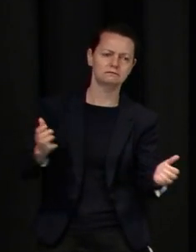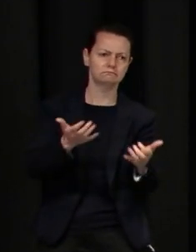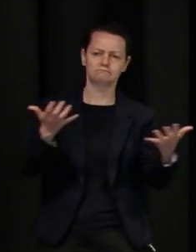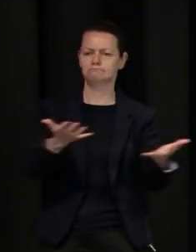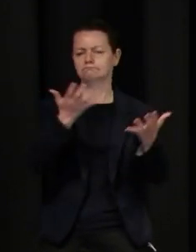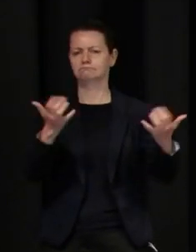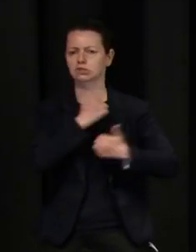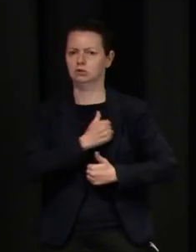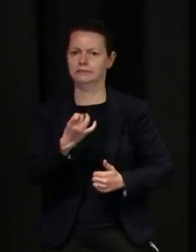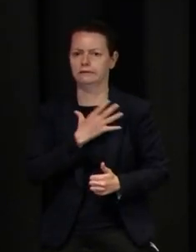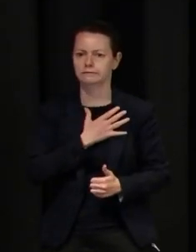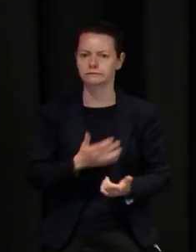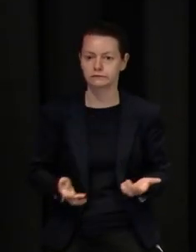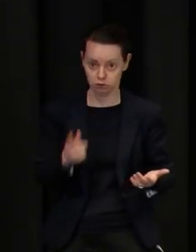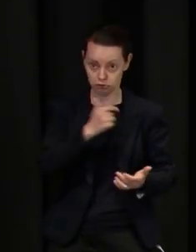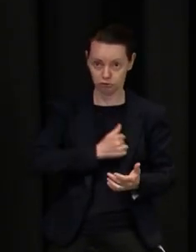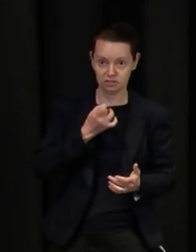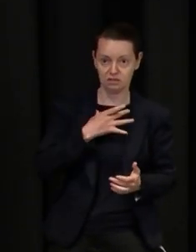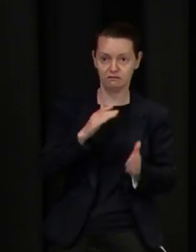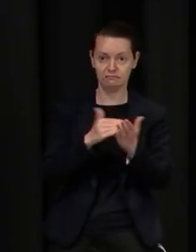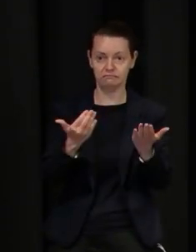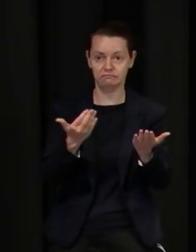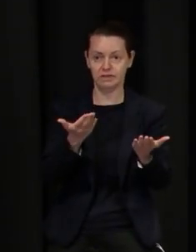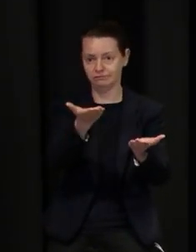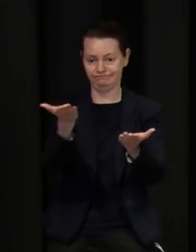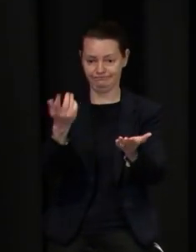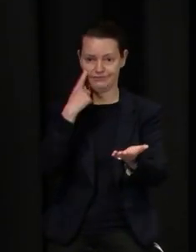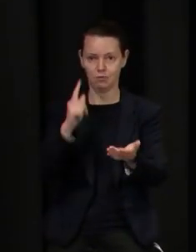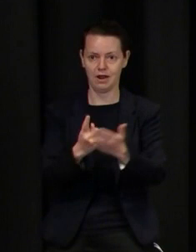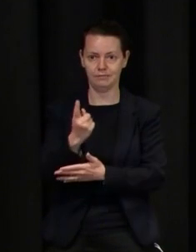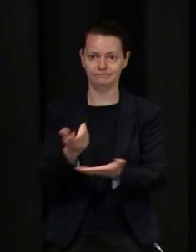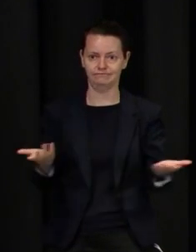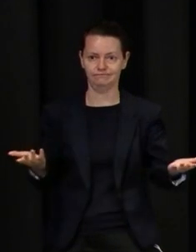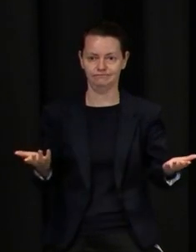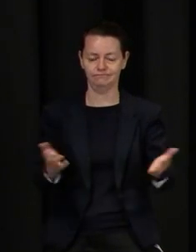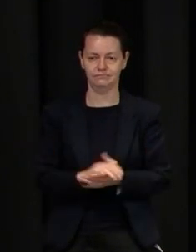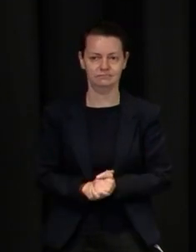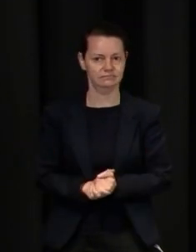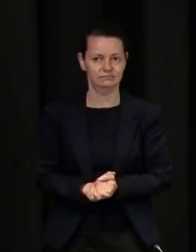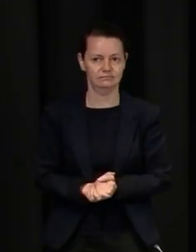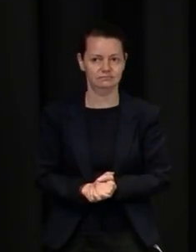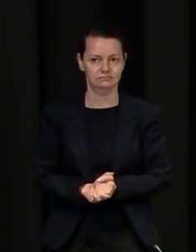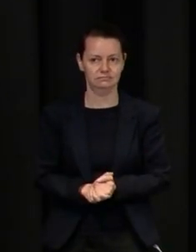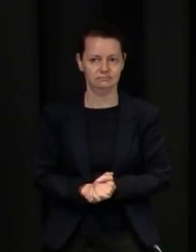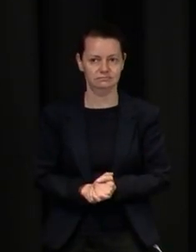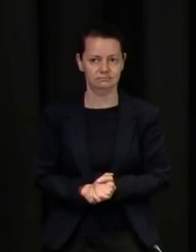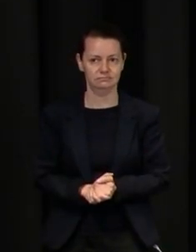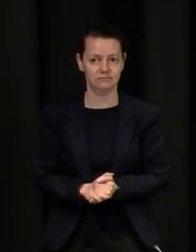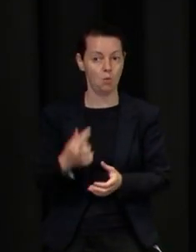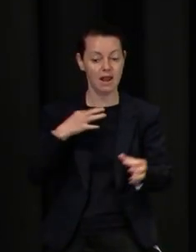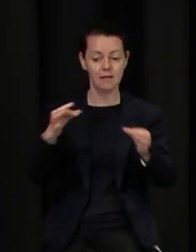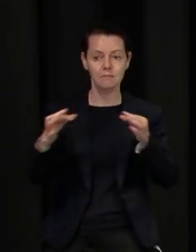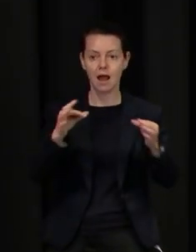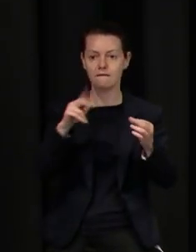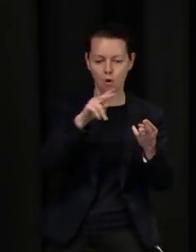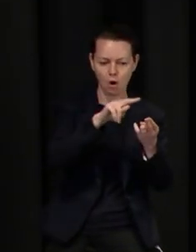And that has now translated into at least 500 additional cases from what we would have expected to see today. And we can see it not only in the contact